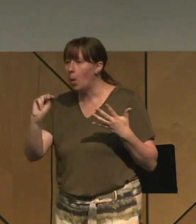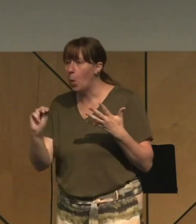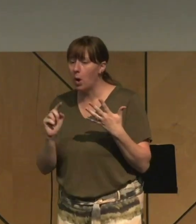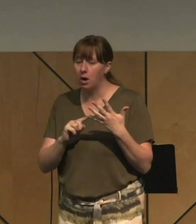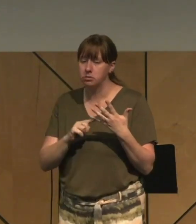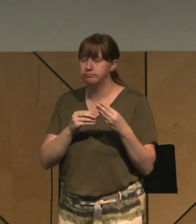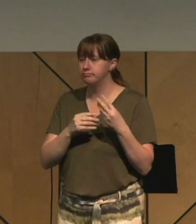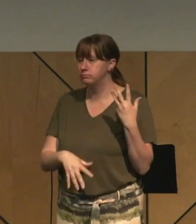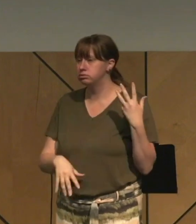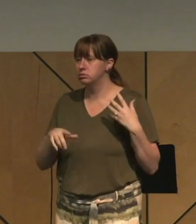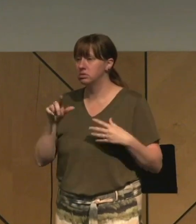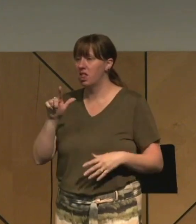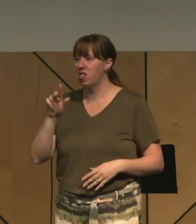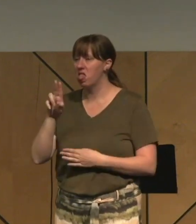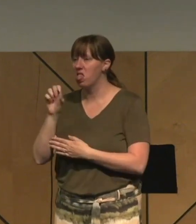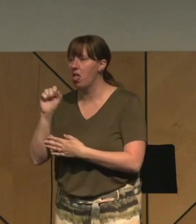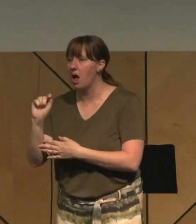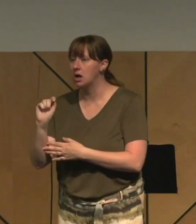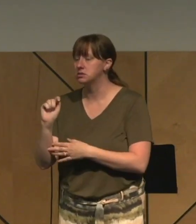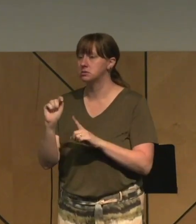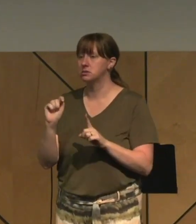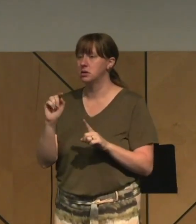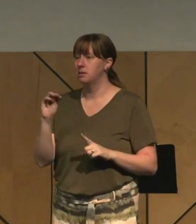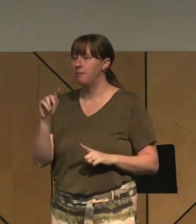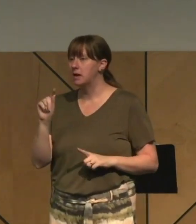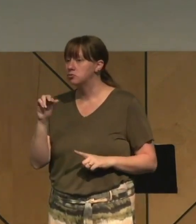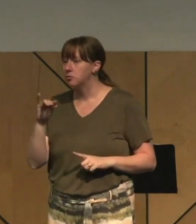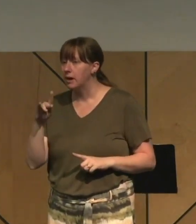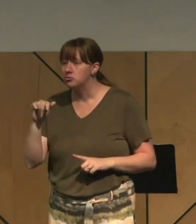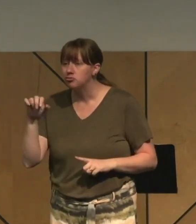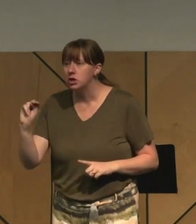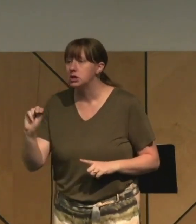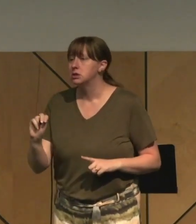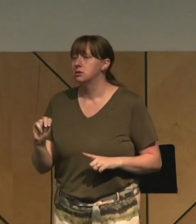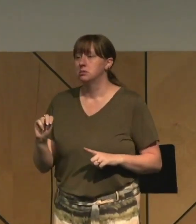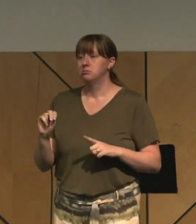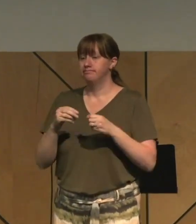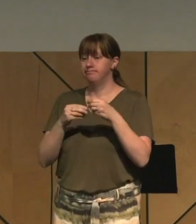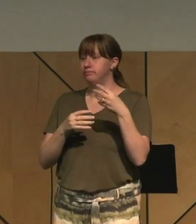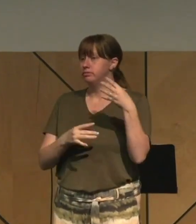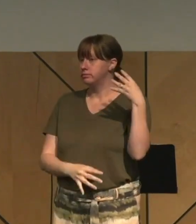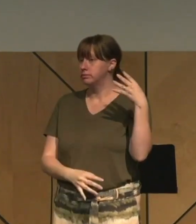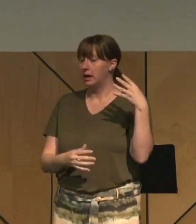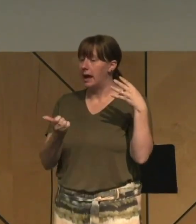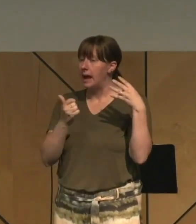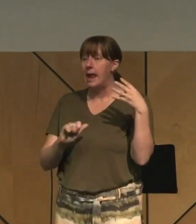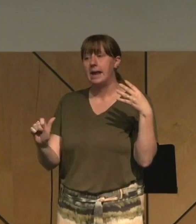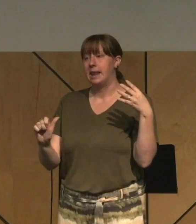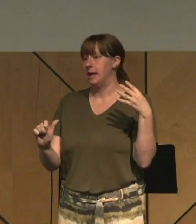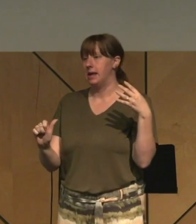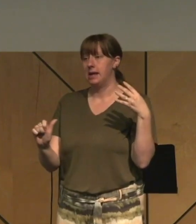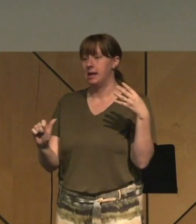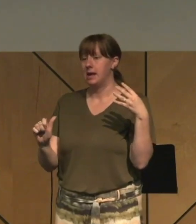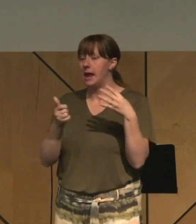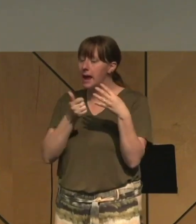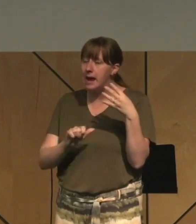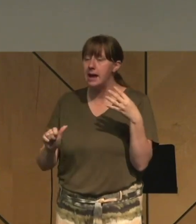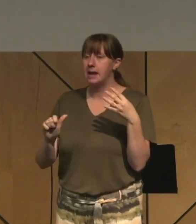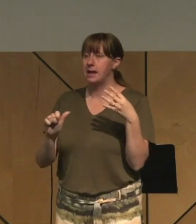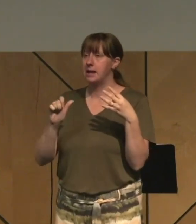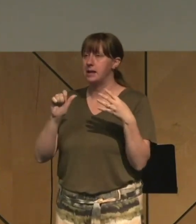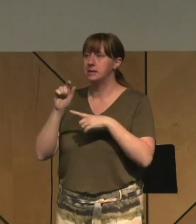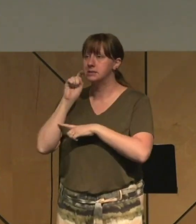lust, masturbation, and many other expressions of sexual activity outside